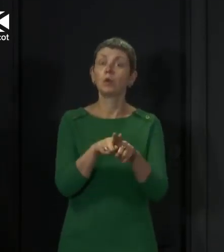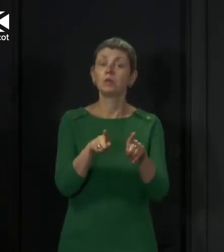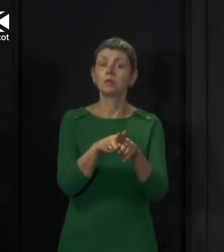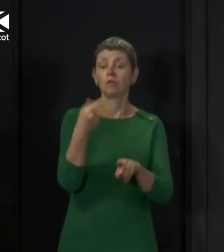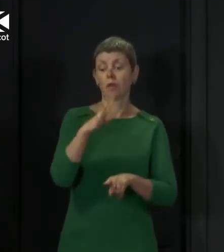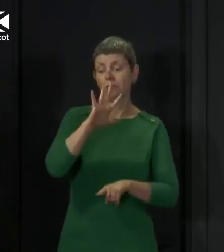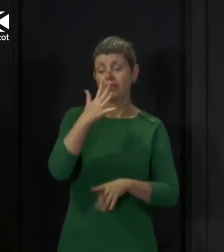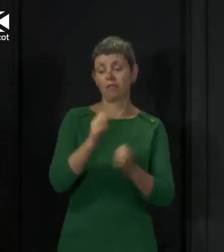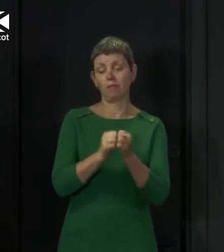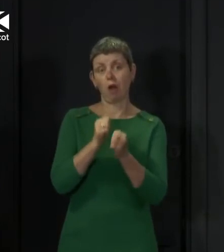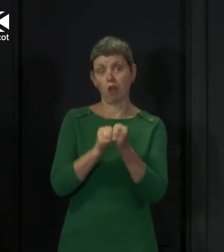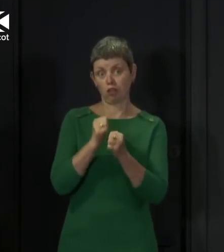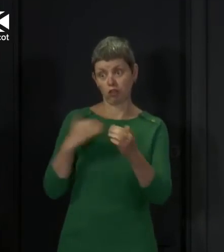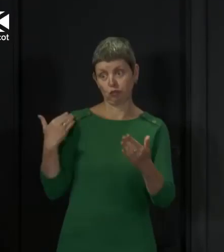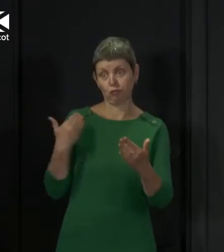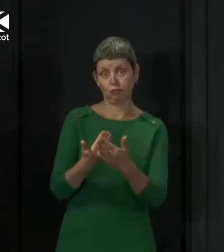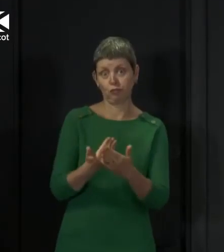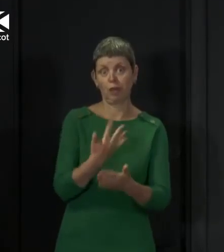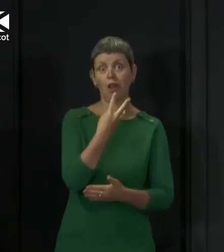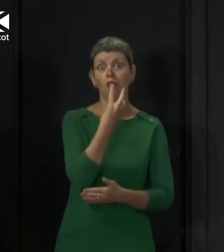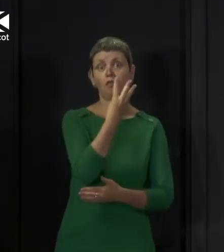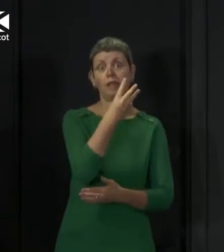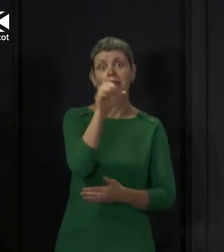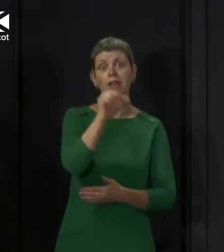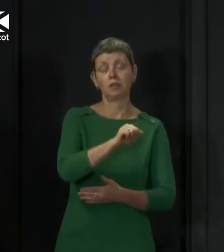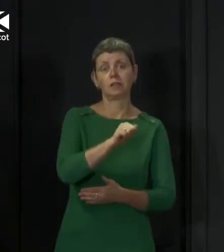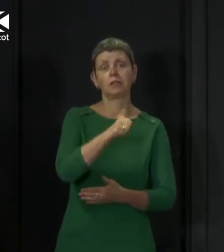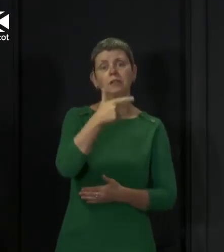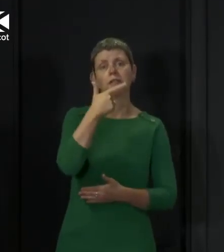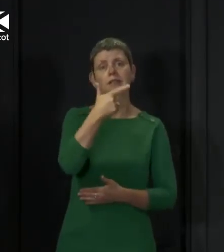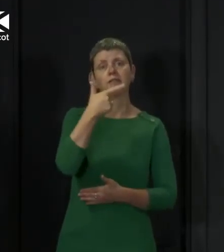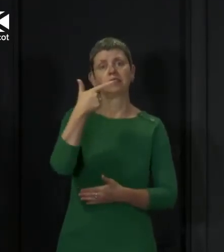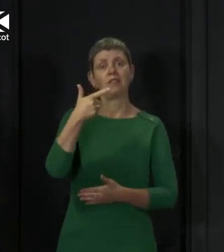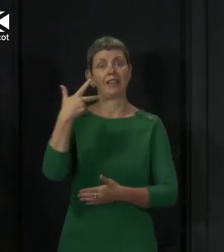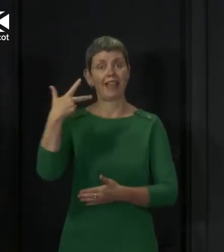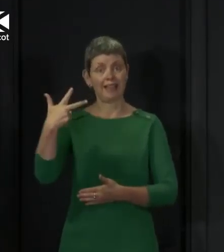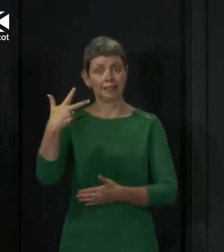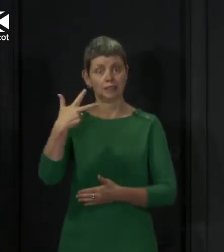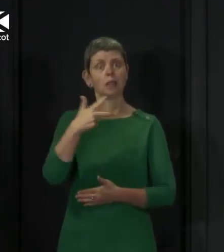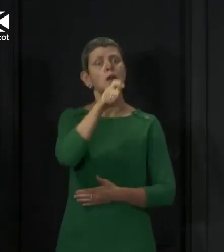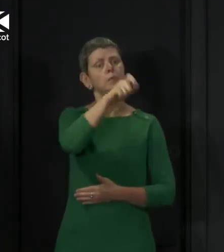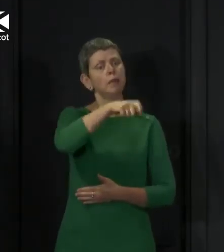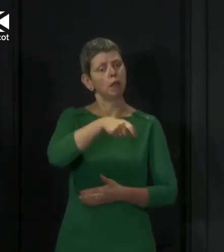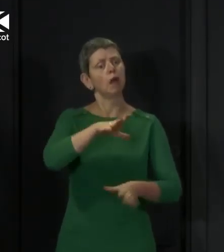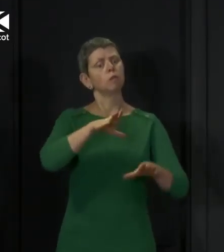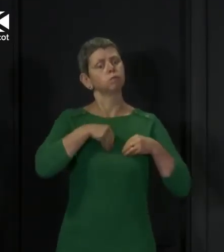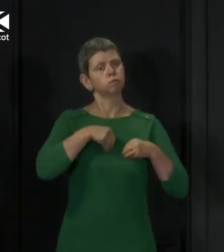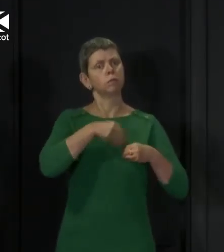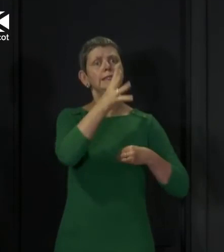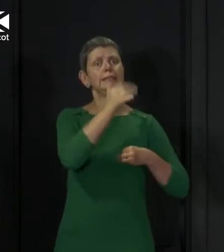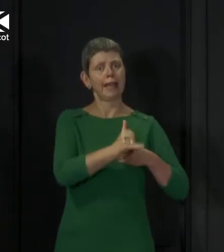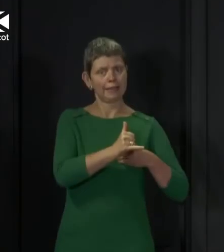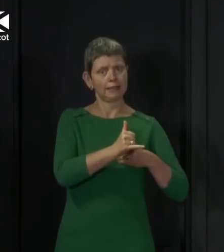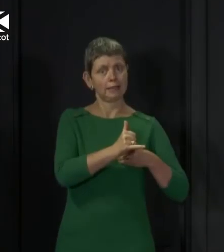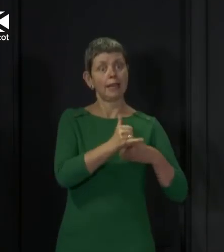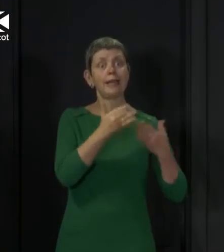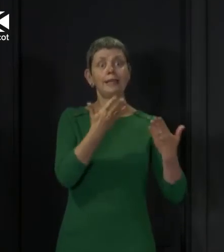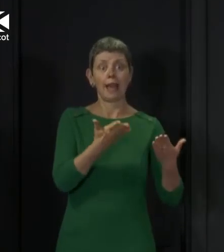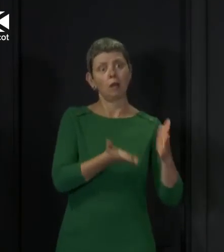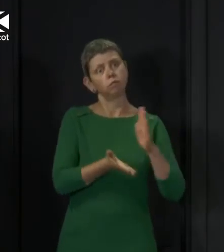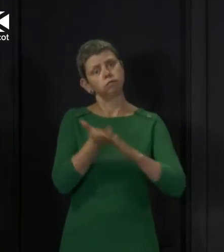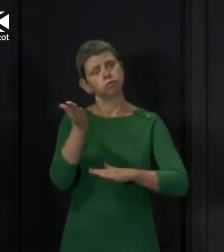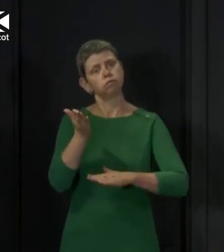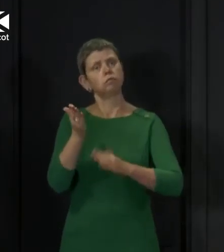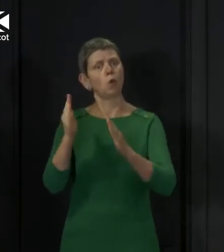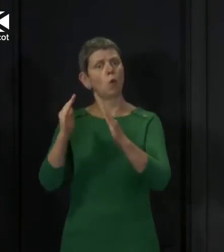since the 5th of March, a total of 3,778 patients who had tested positive for the virus have now been able to leave hospital.